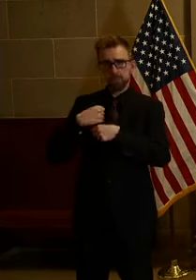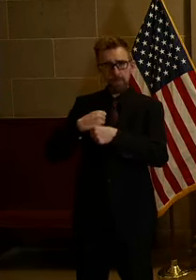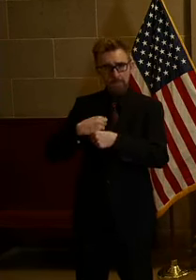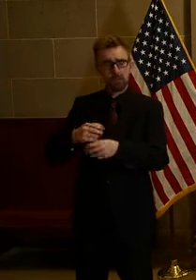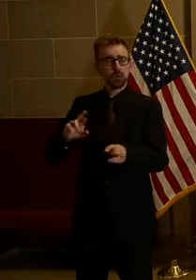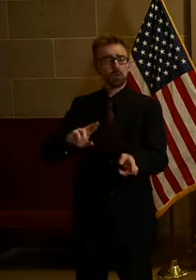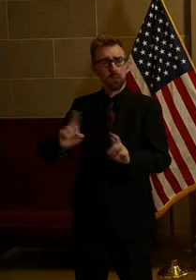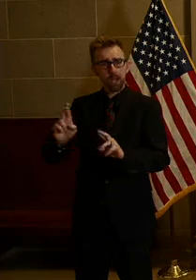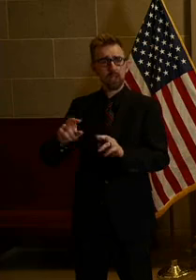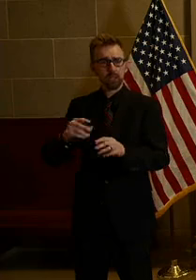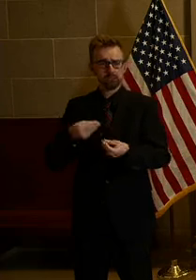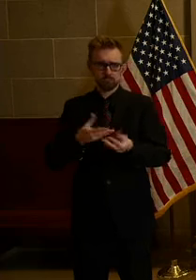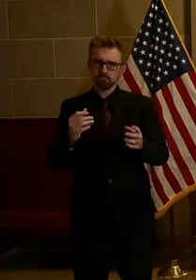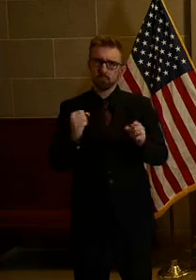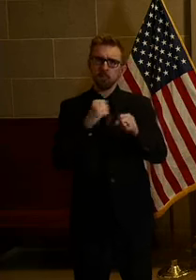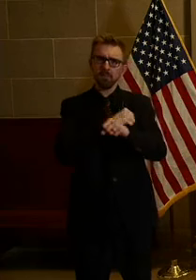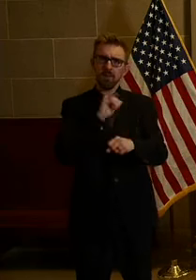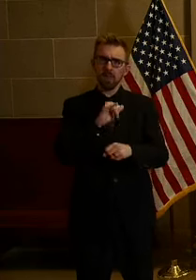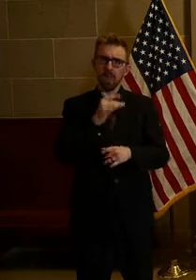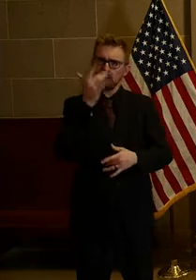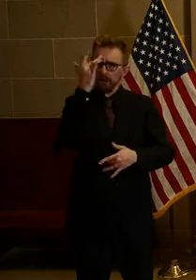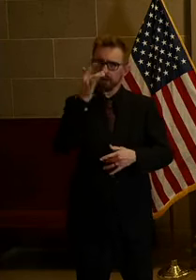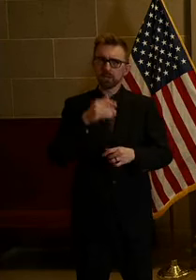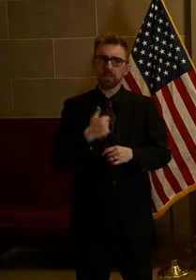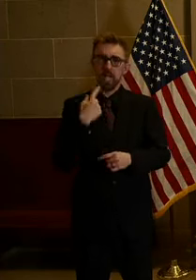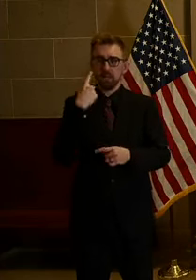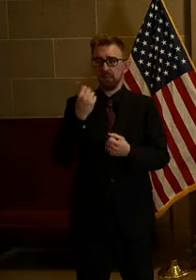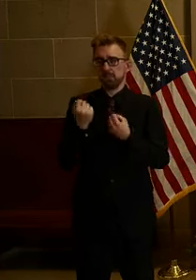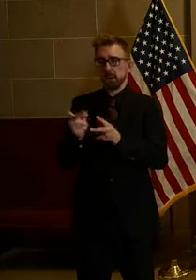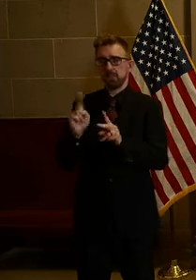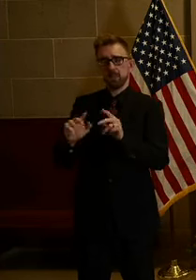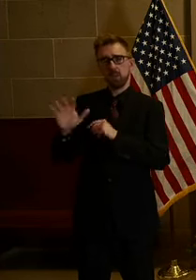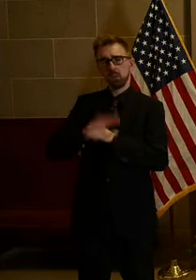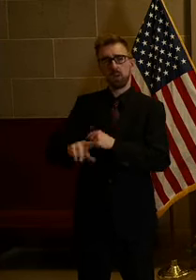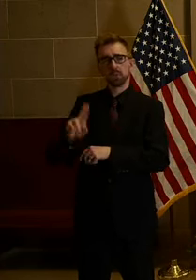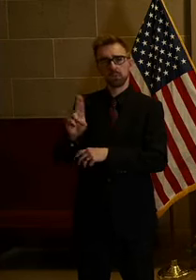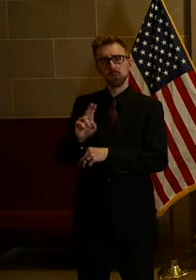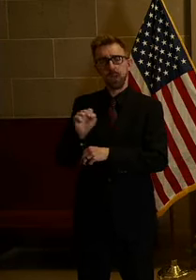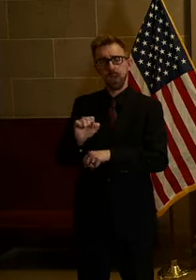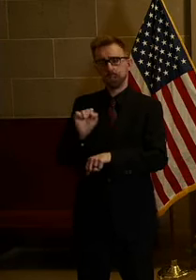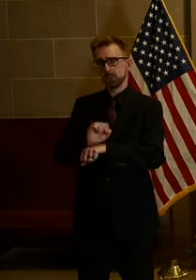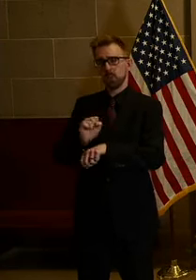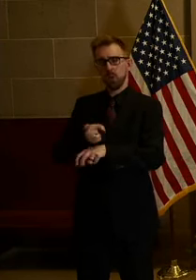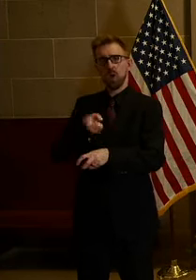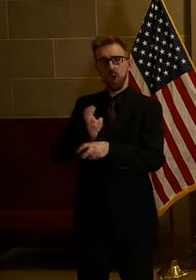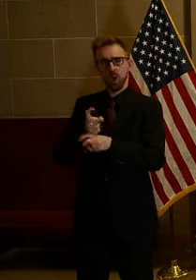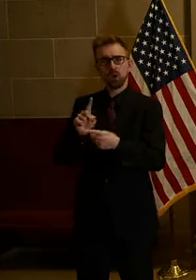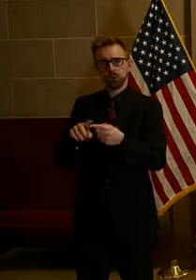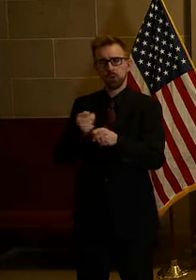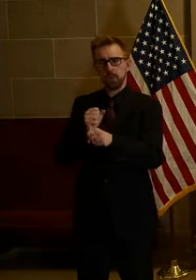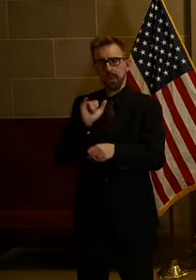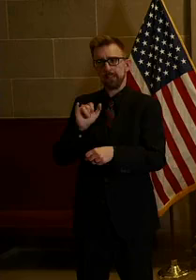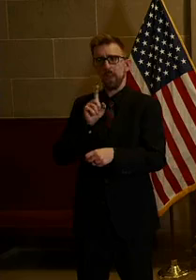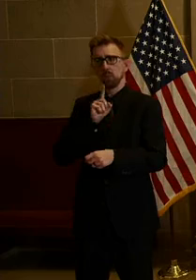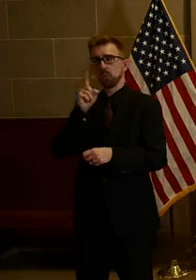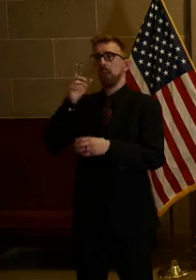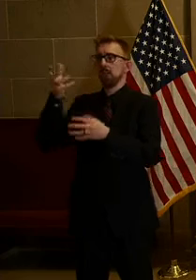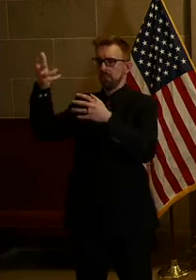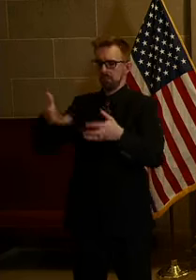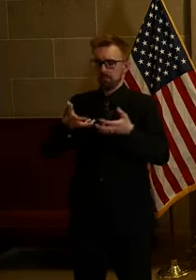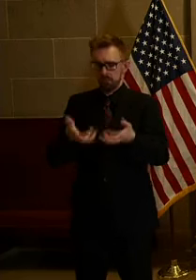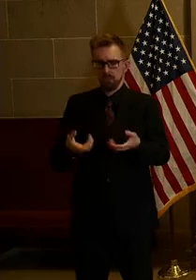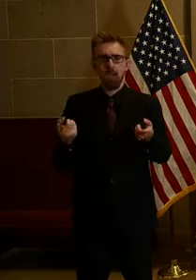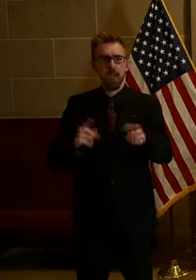is just crucial. And I think every day there's a lot of people around the United States working hard to make that a reality. And I really feel like they will.